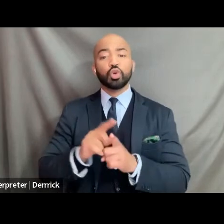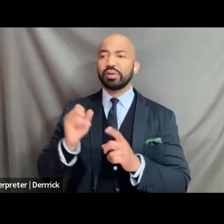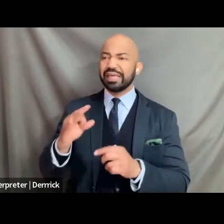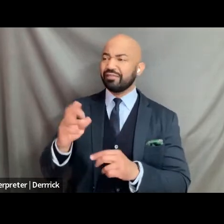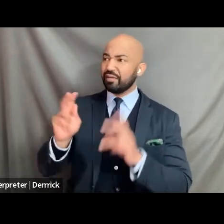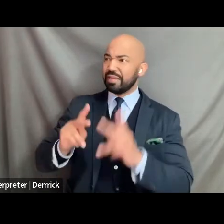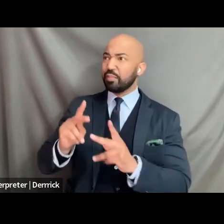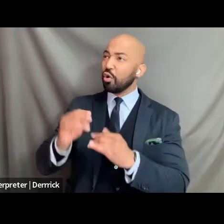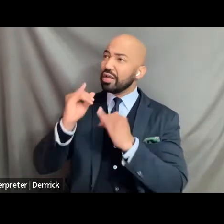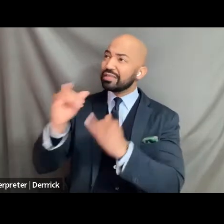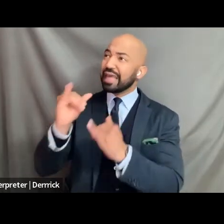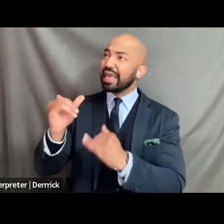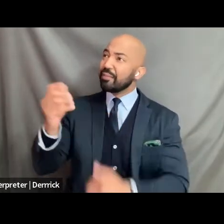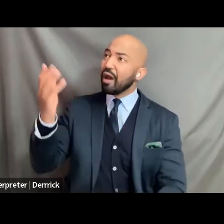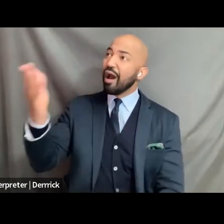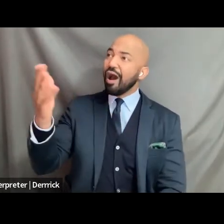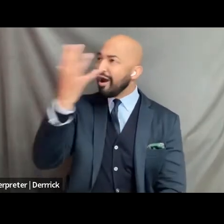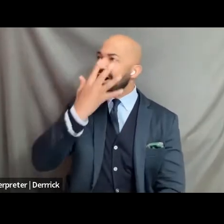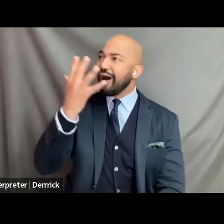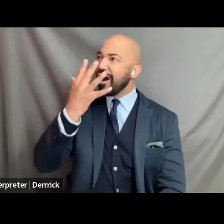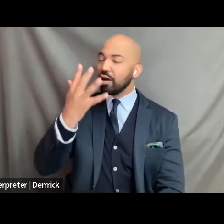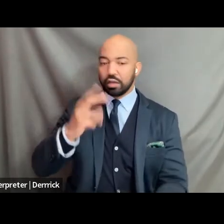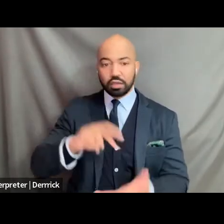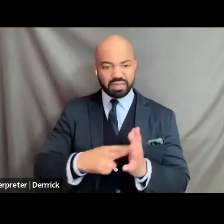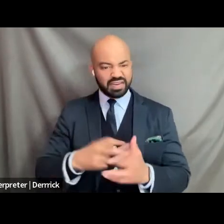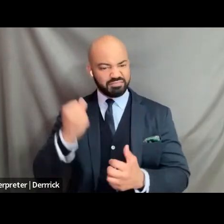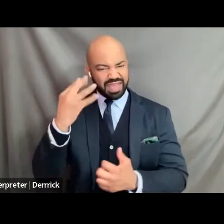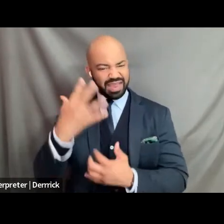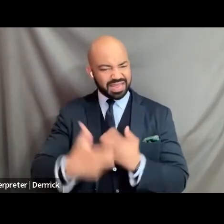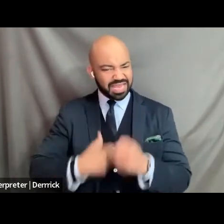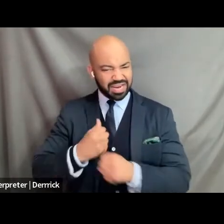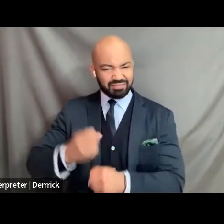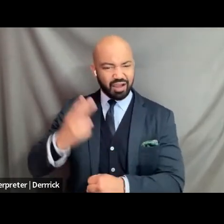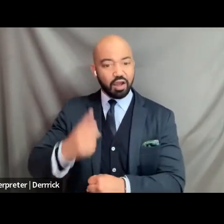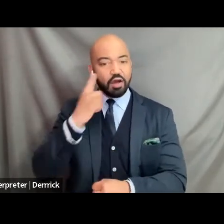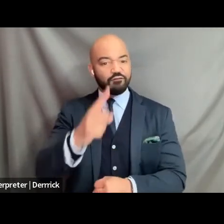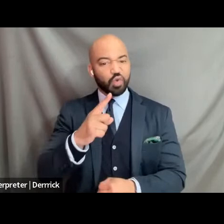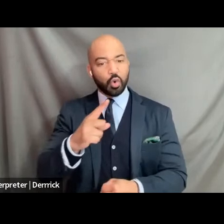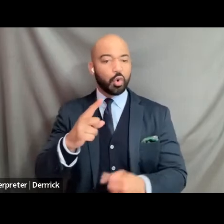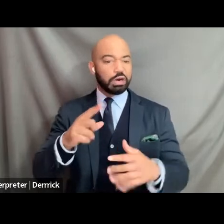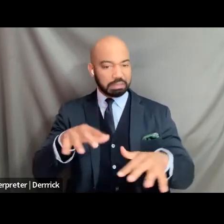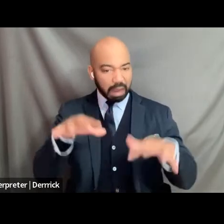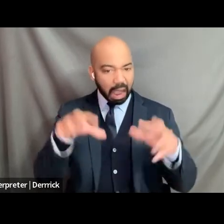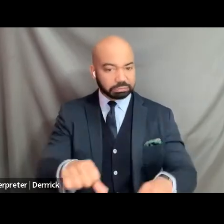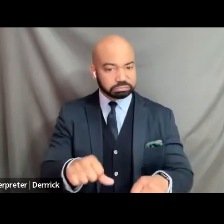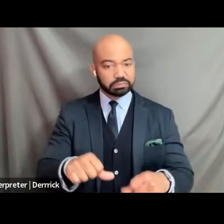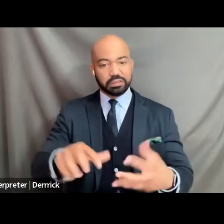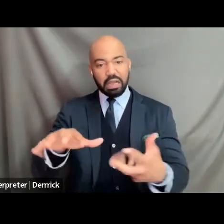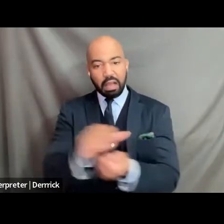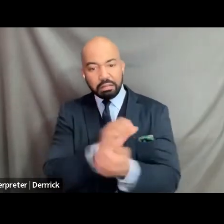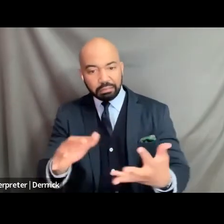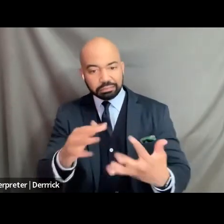upend centuries of whites of white supremacy dispossession settler colonialism or empire